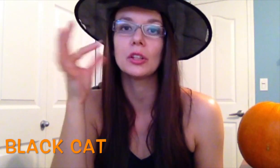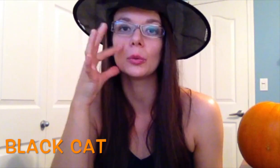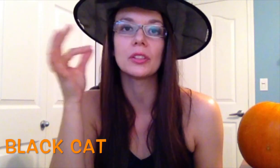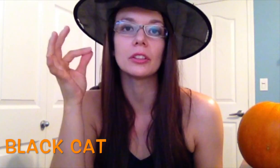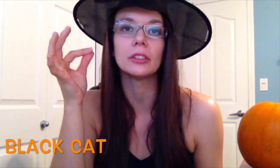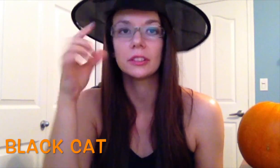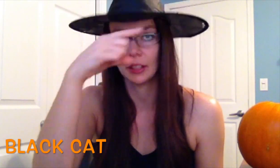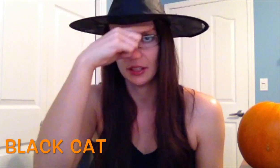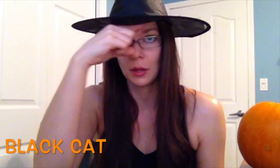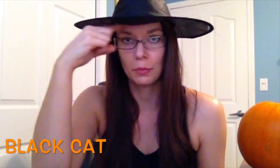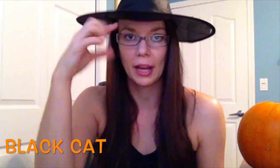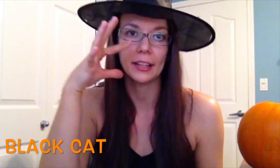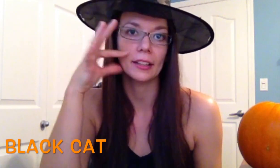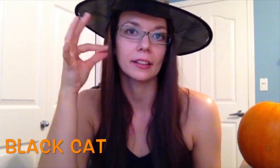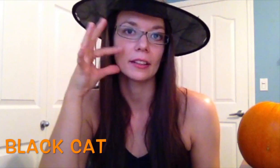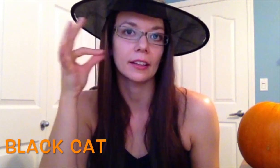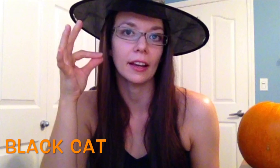your whiskers. Black cat.